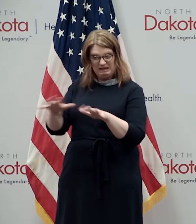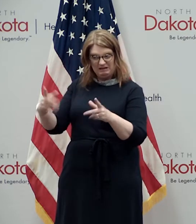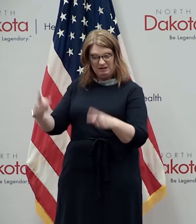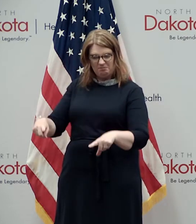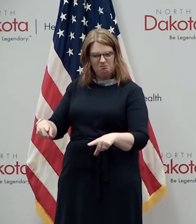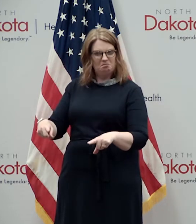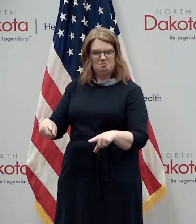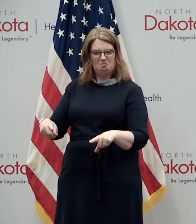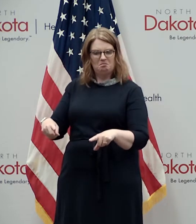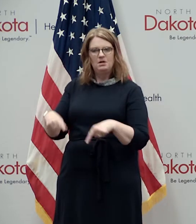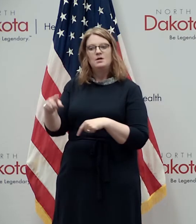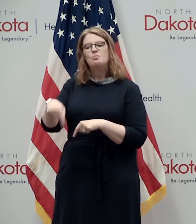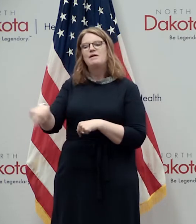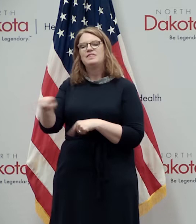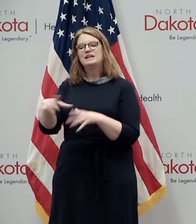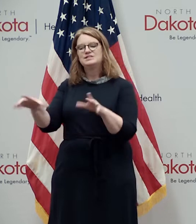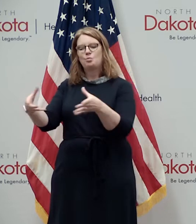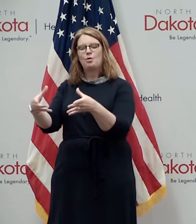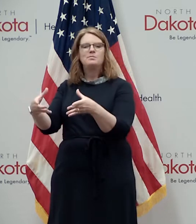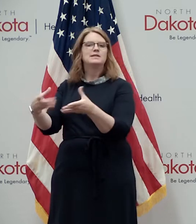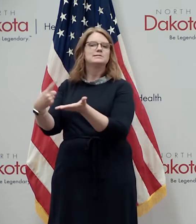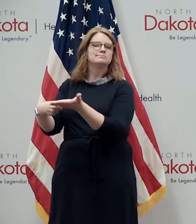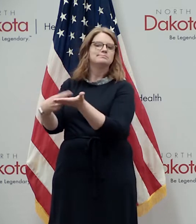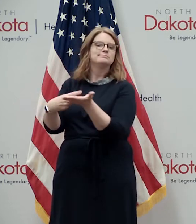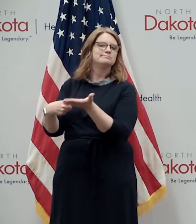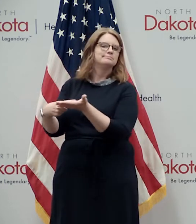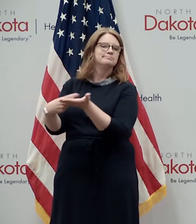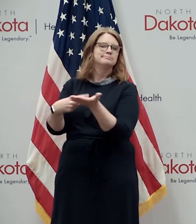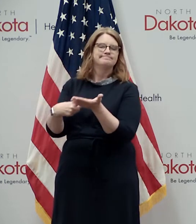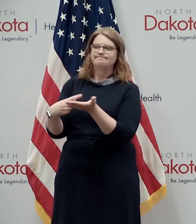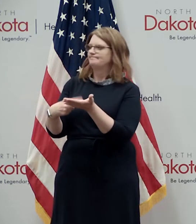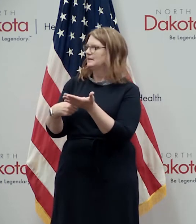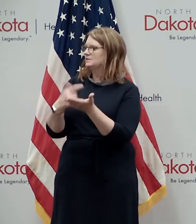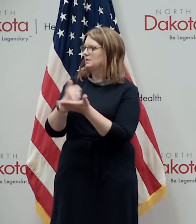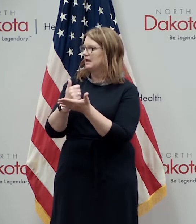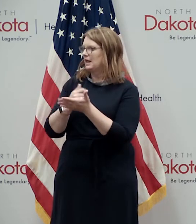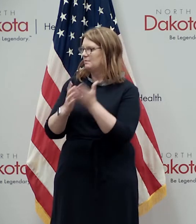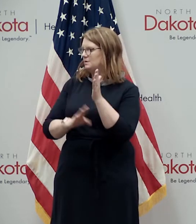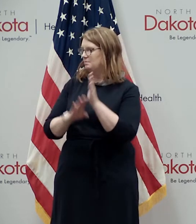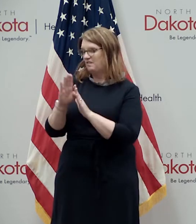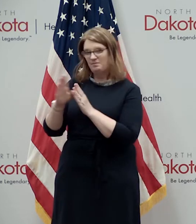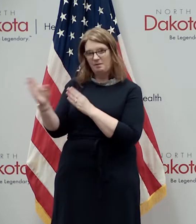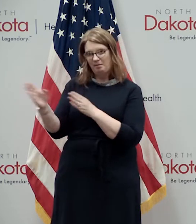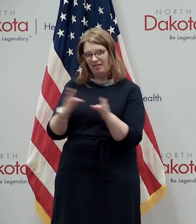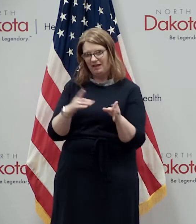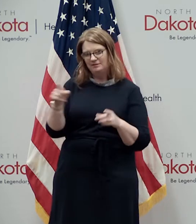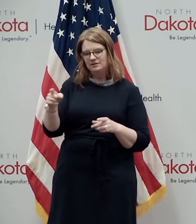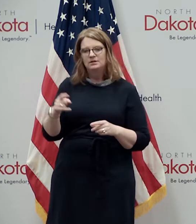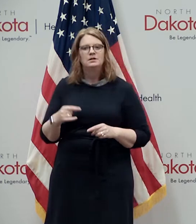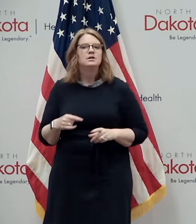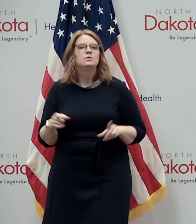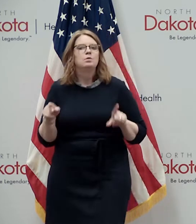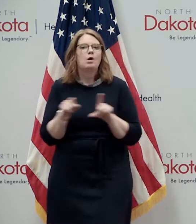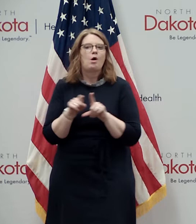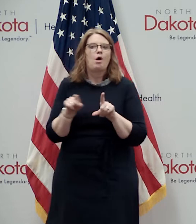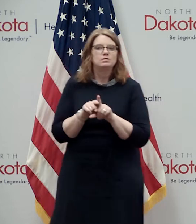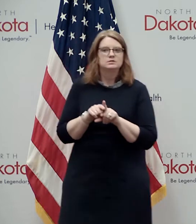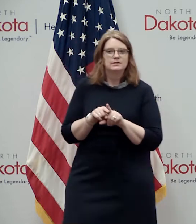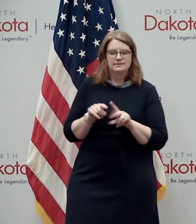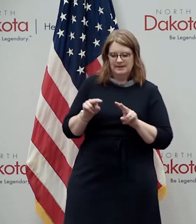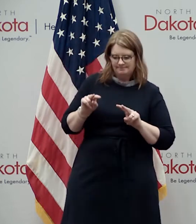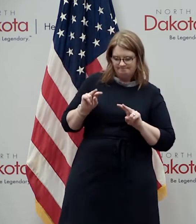to pull together all the various stakeholders as we help develop a plan uh the other thing we're also watching very closely through